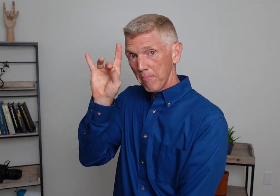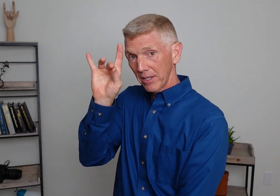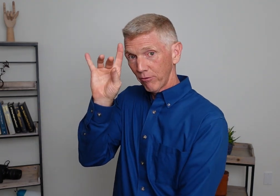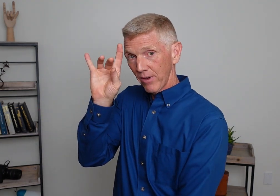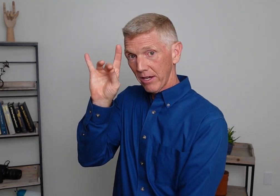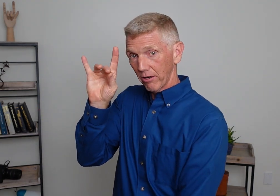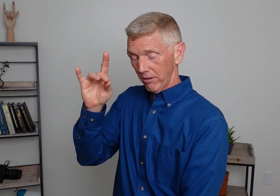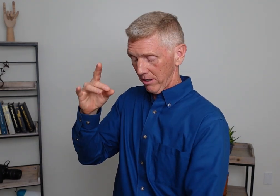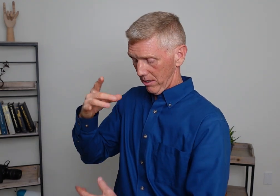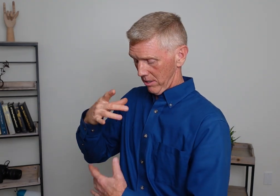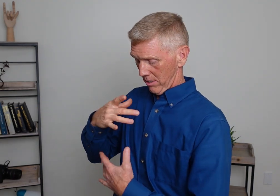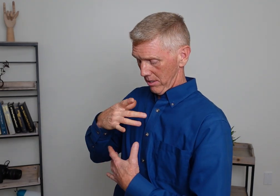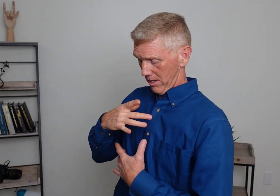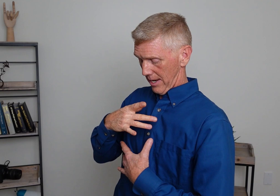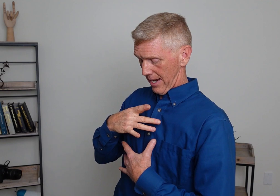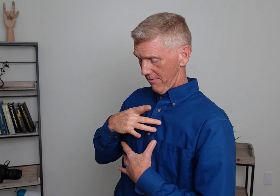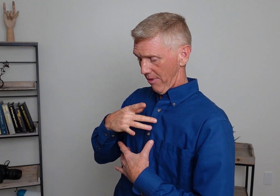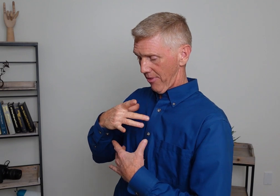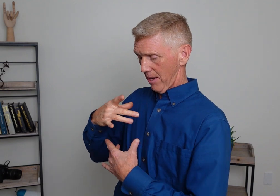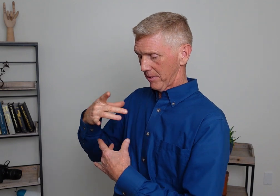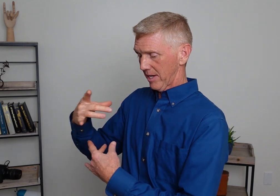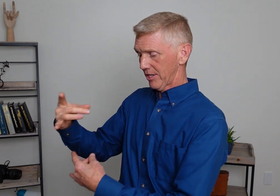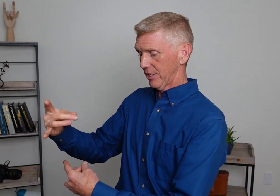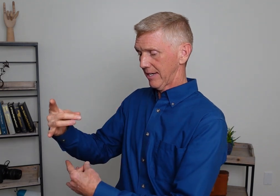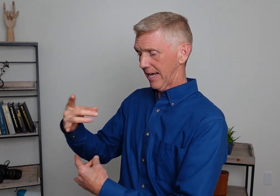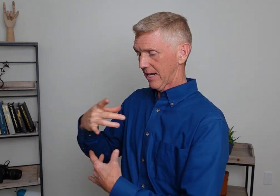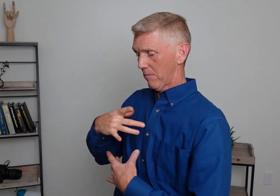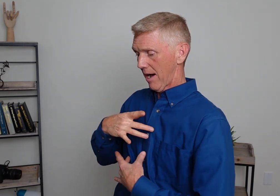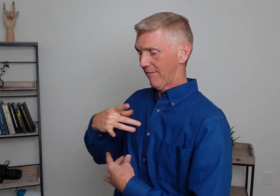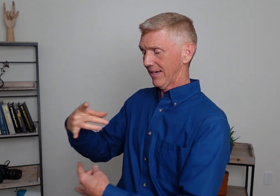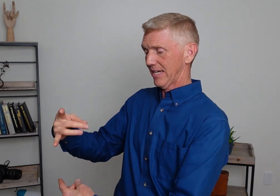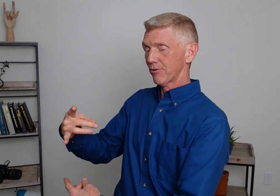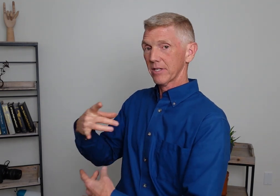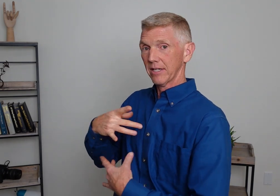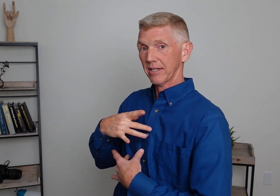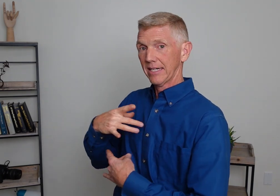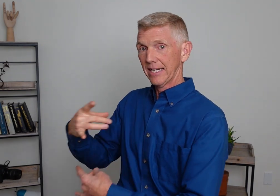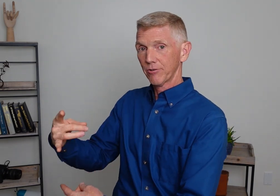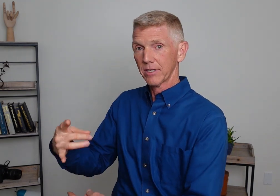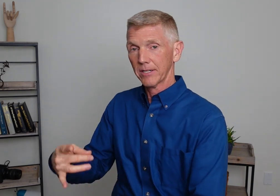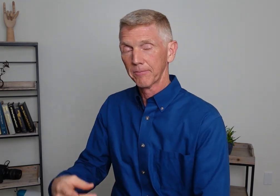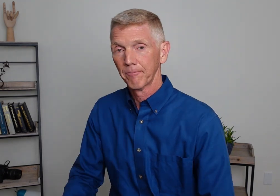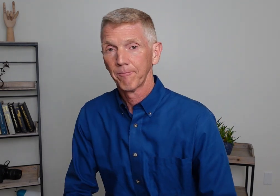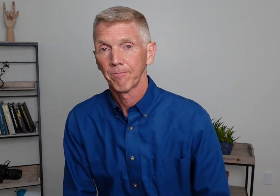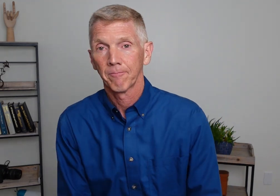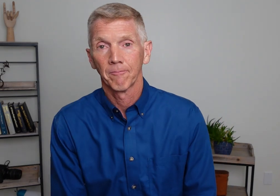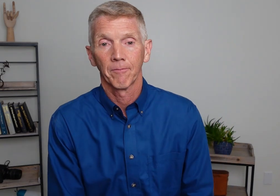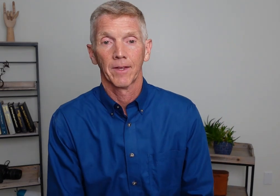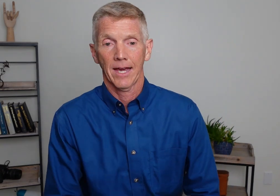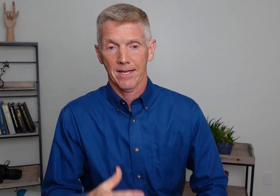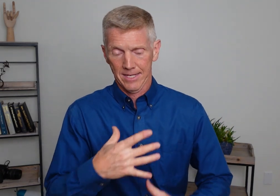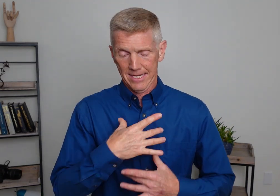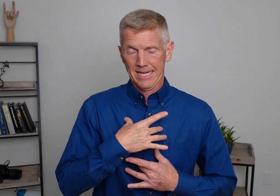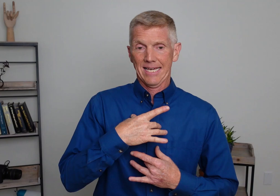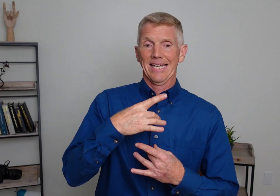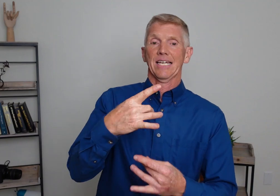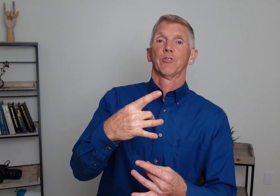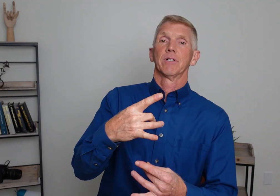middle finger and the thumb touching as they come off. Interesting. Interesting. Okay. Interesting.